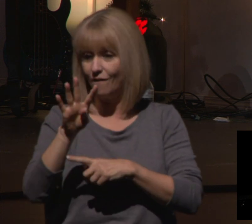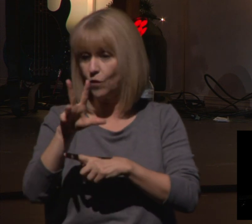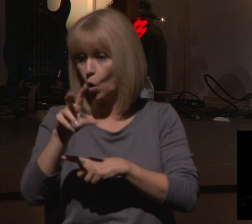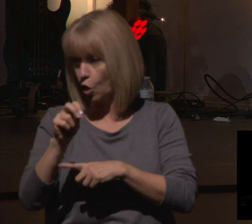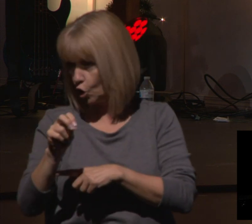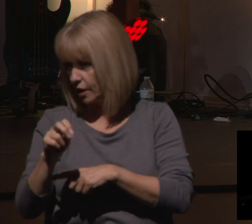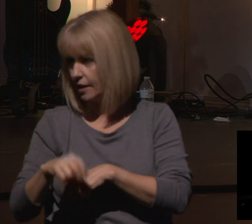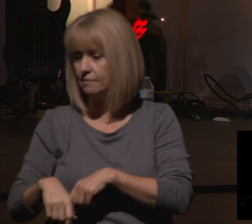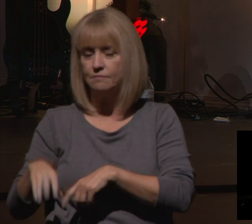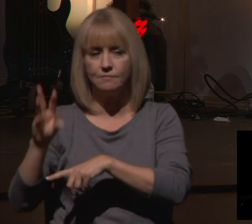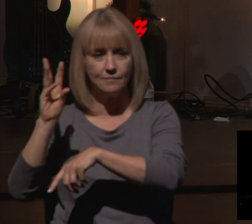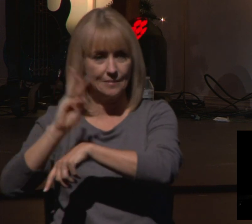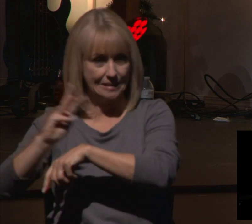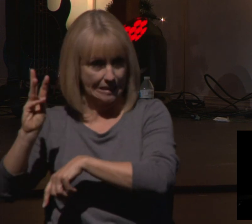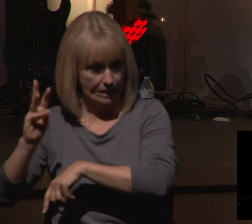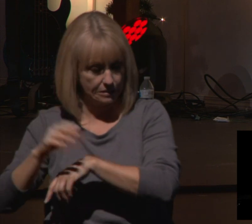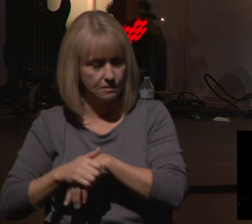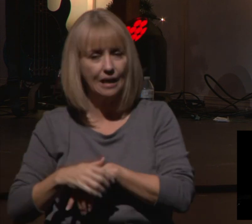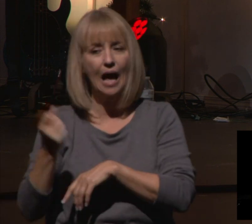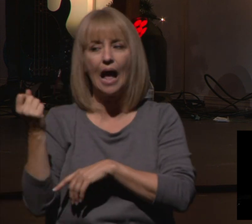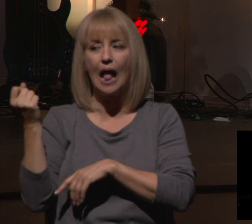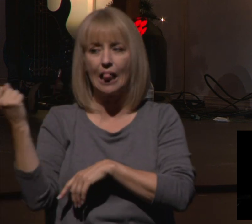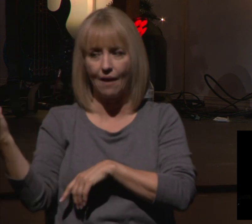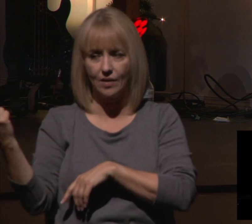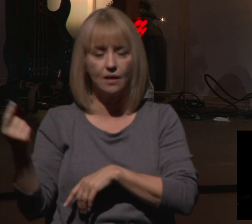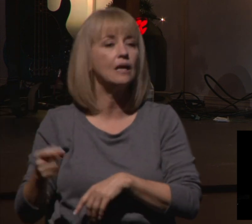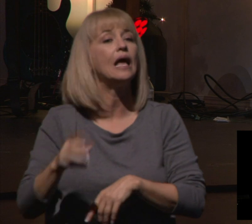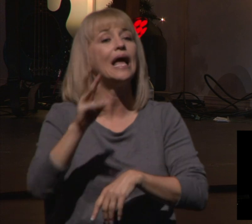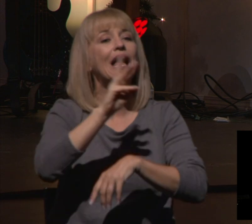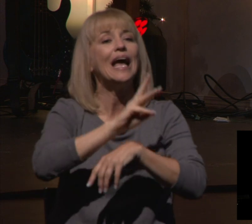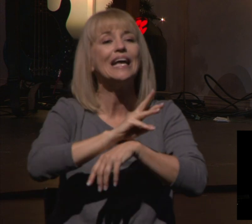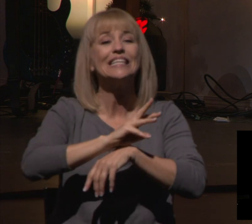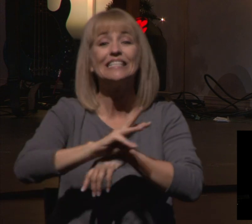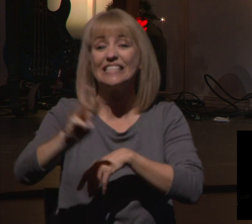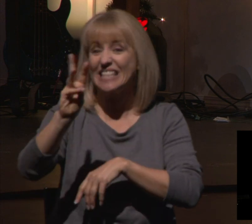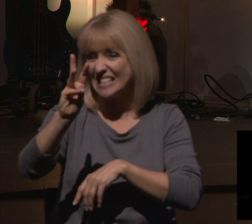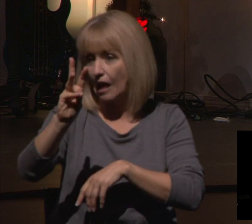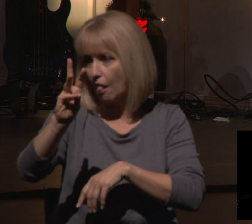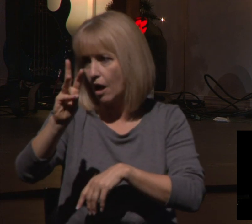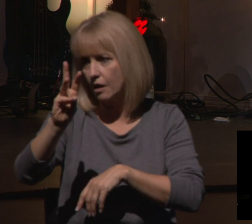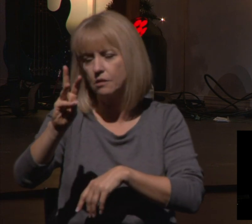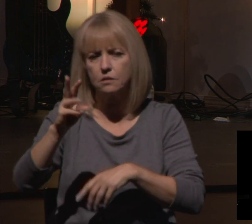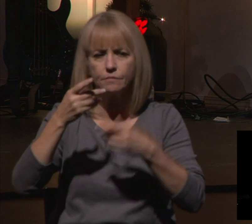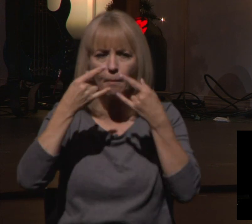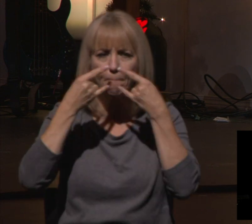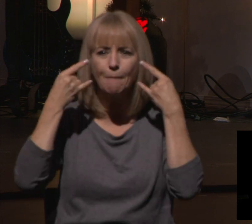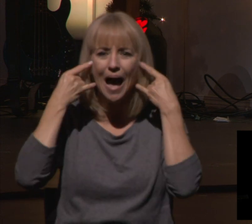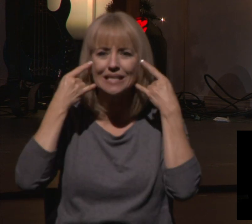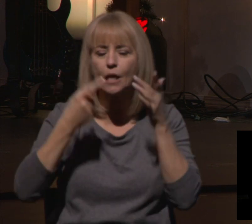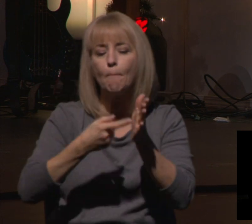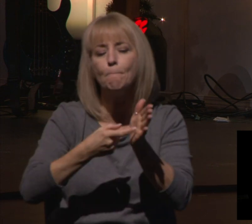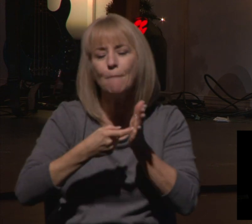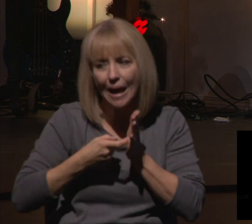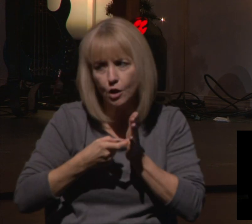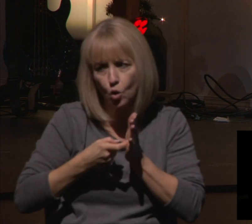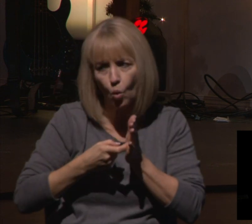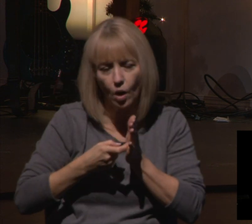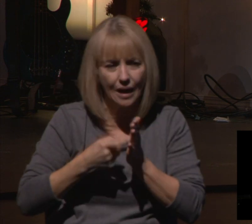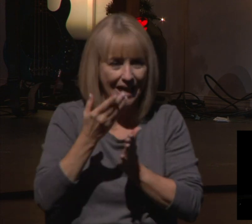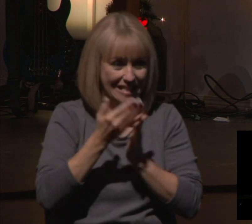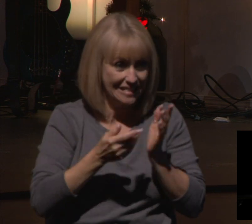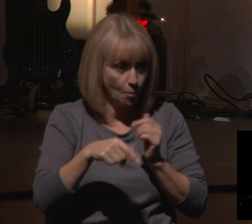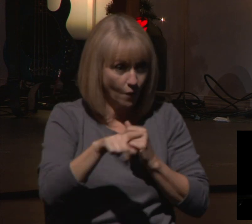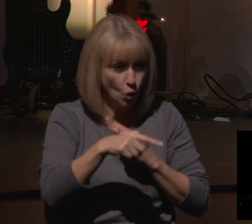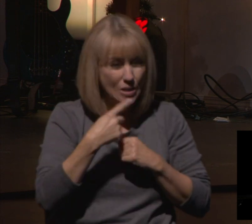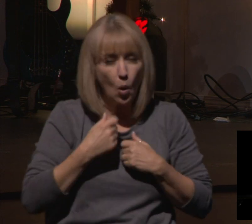11. And we're making our 6 o'clock service masks mandatory, because we know that some of you who are watching online, online, you're like, I